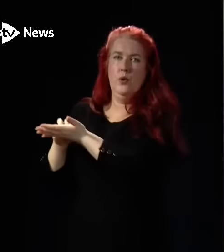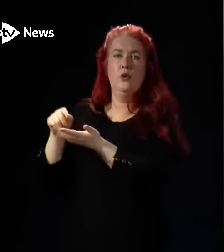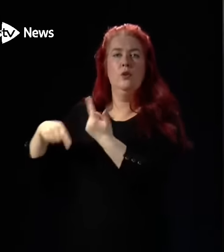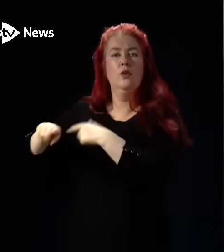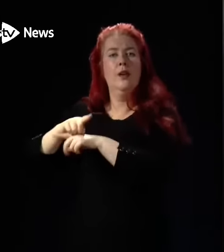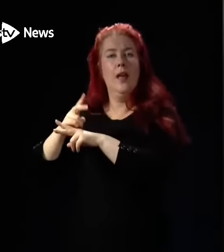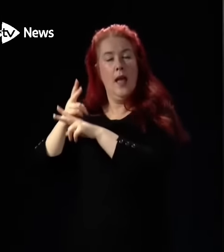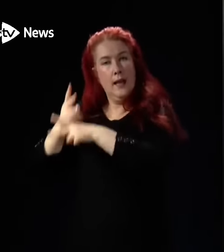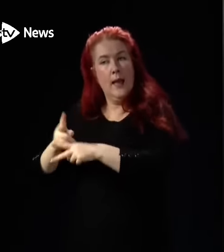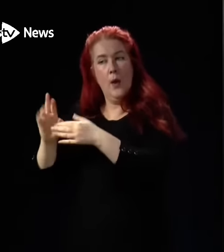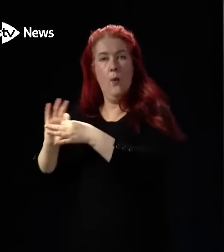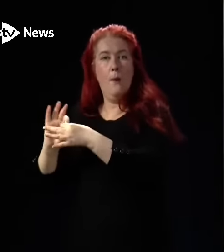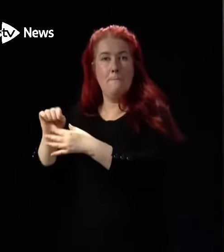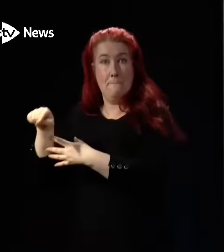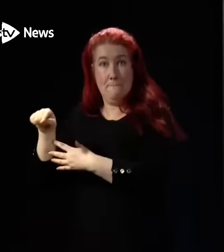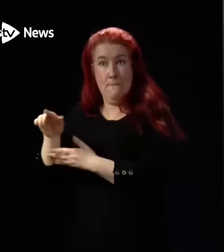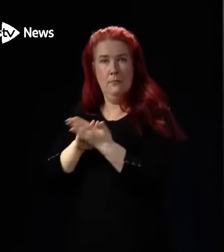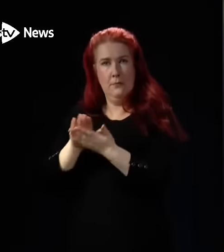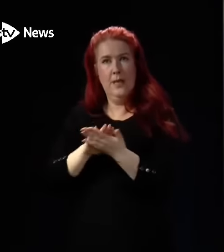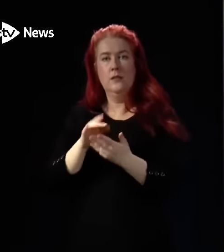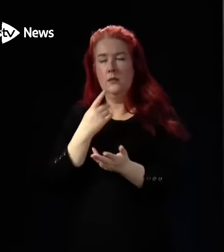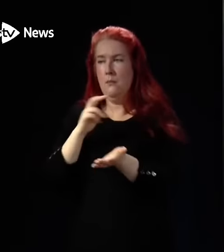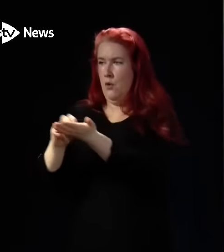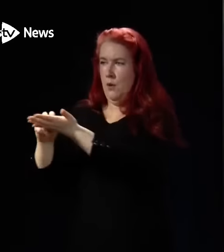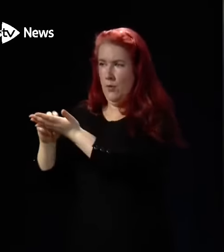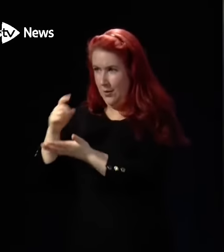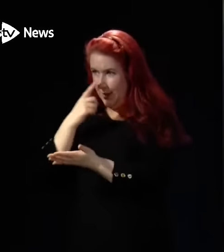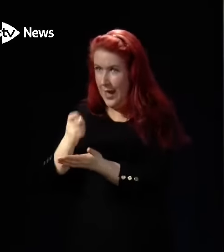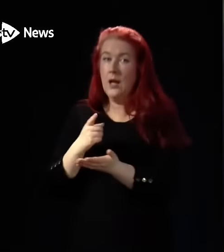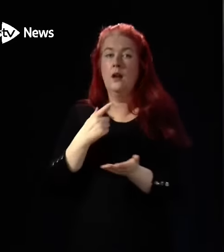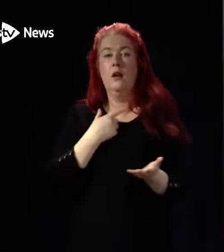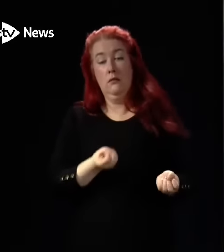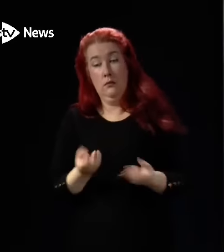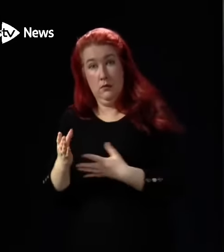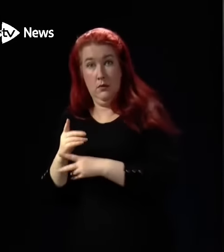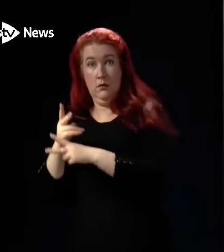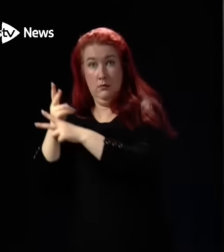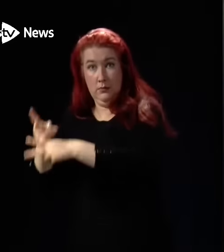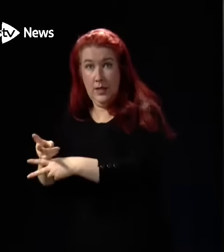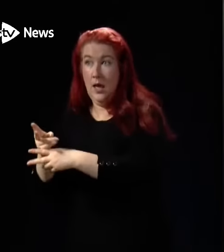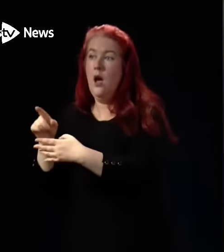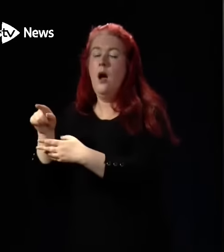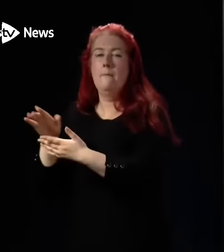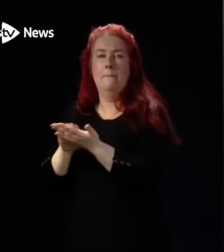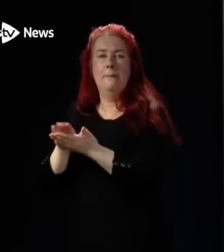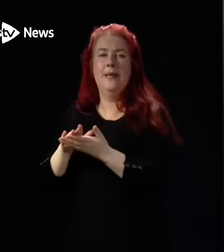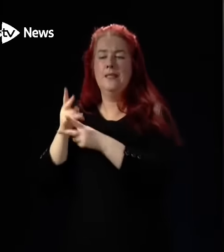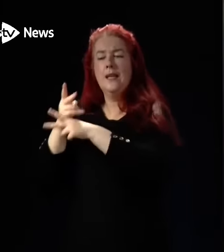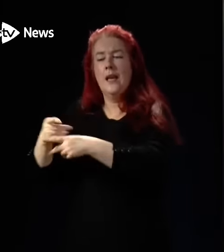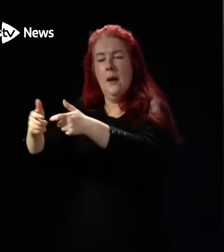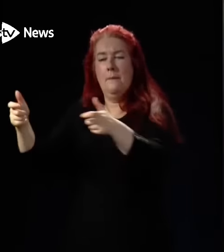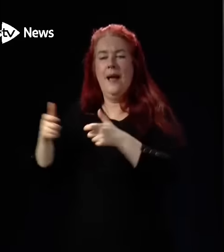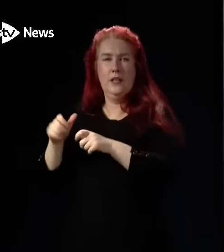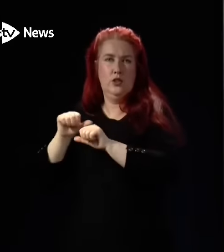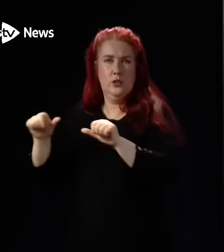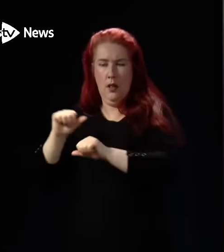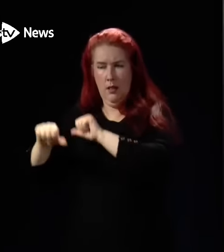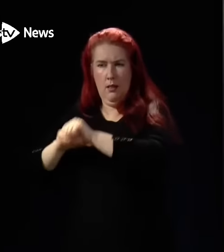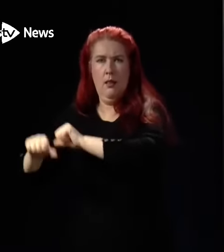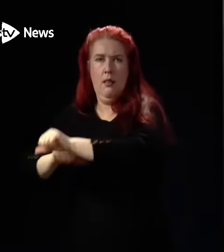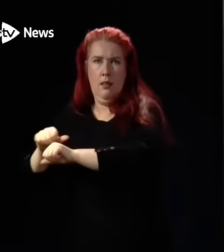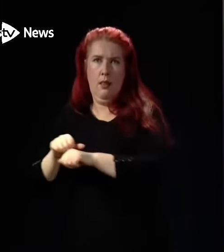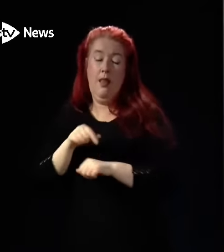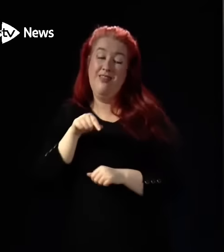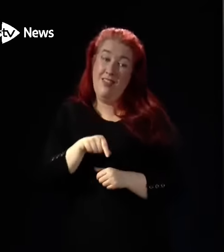for patients to be discharged to while their care packages are being finalised. That will benefit patients. I think it's